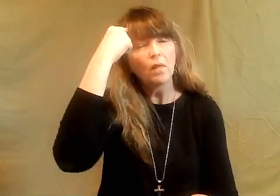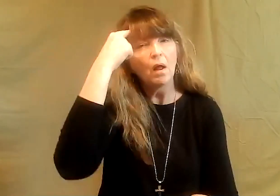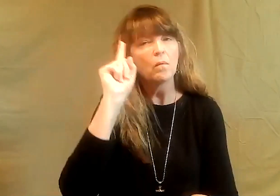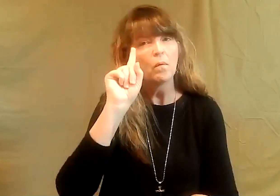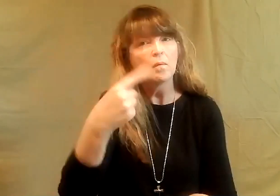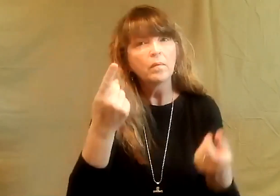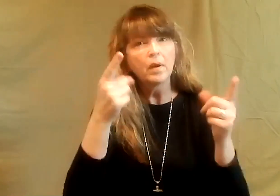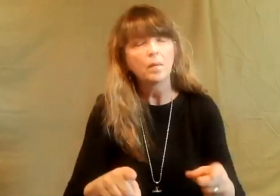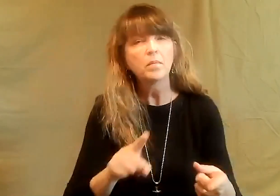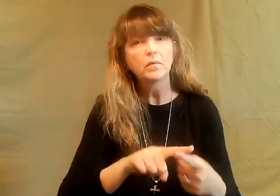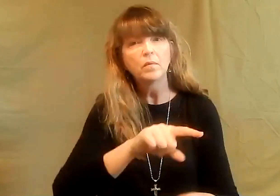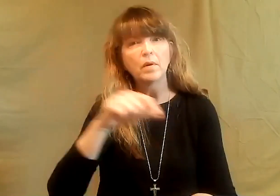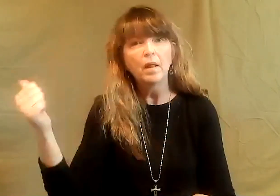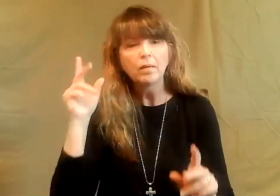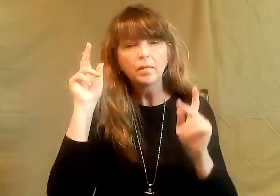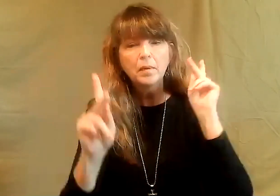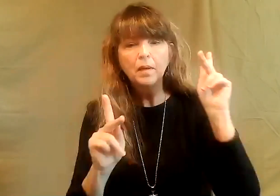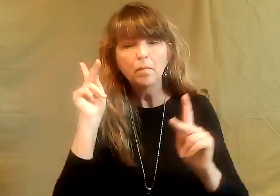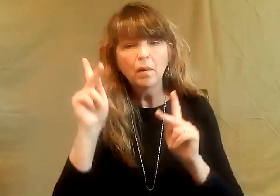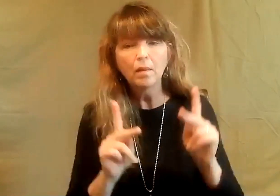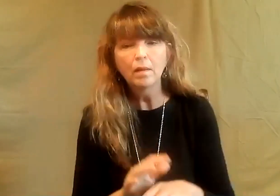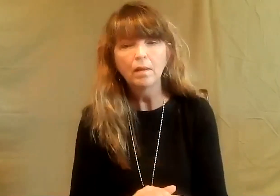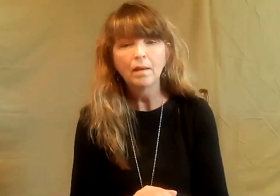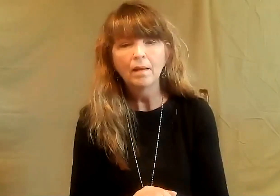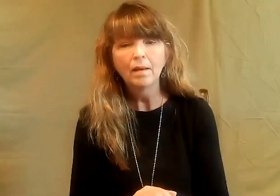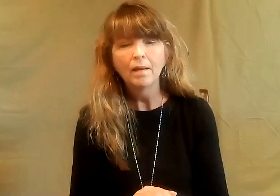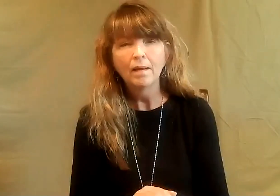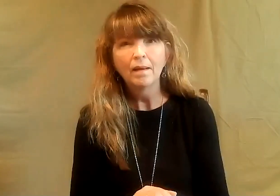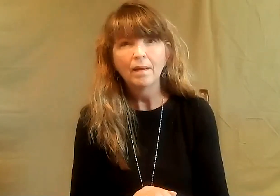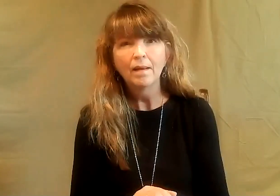some of the walls you think only would happen to other people